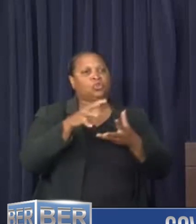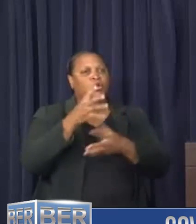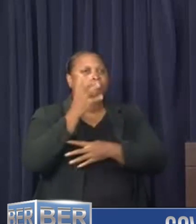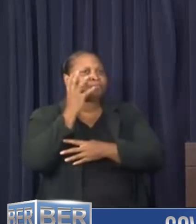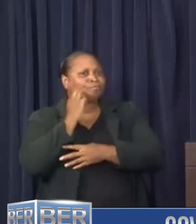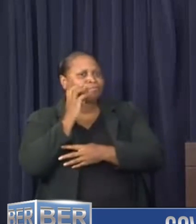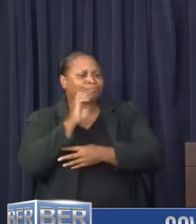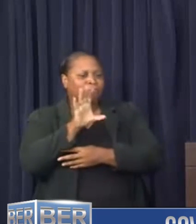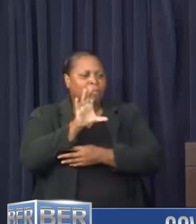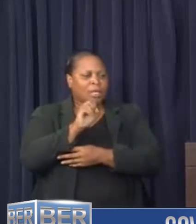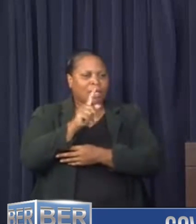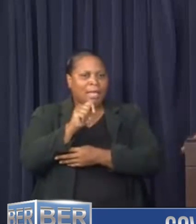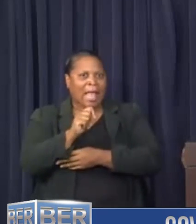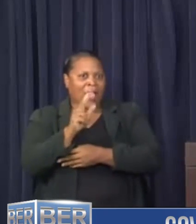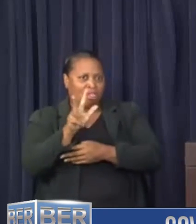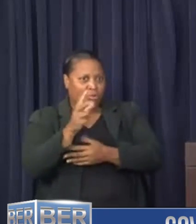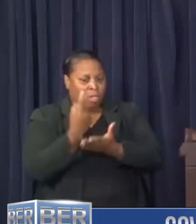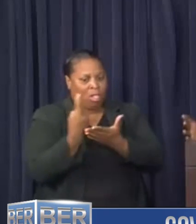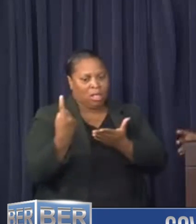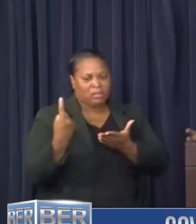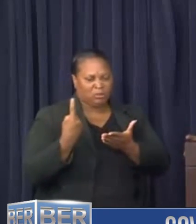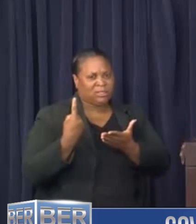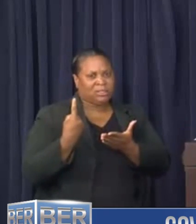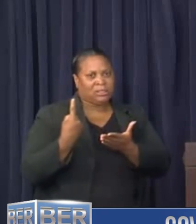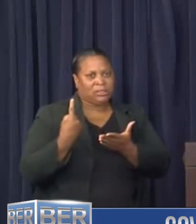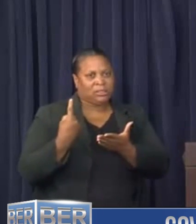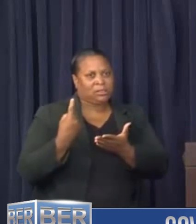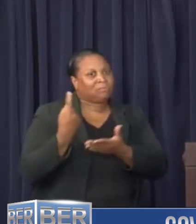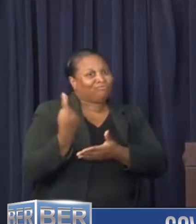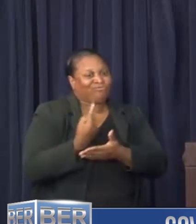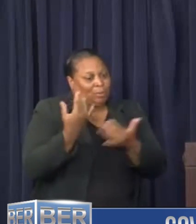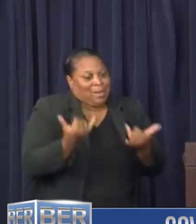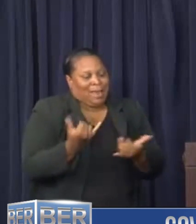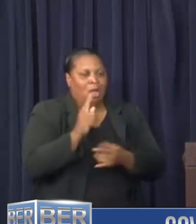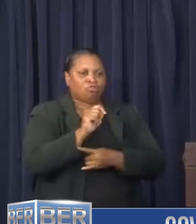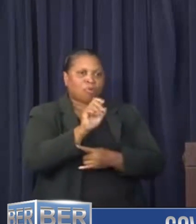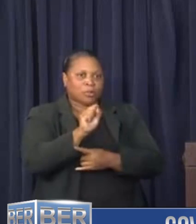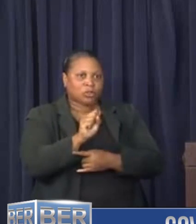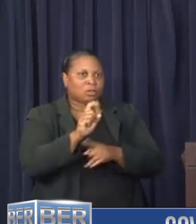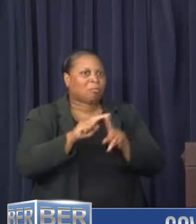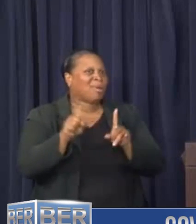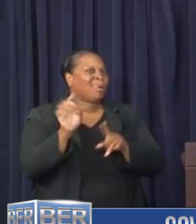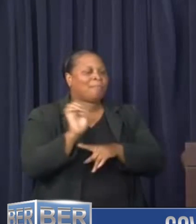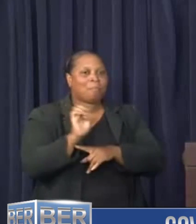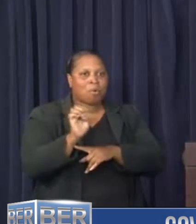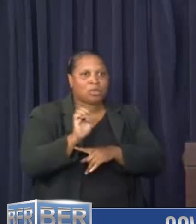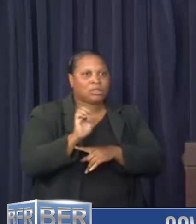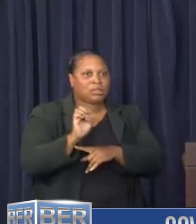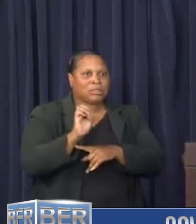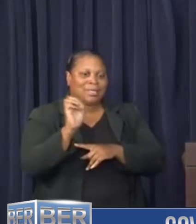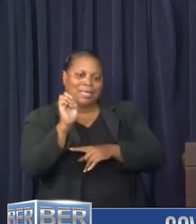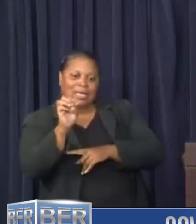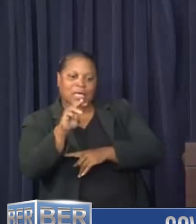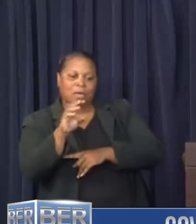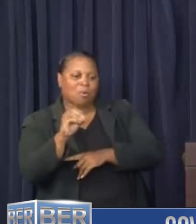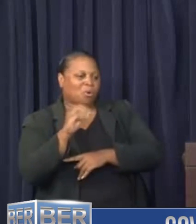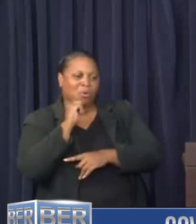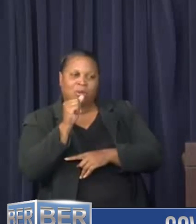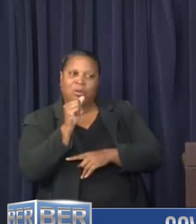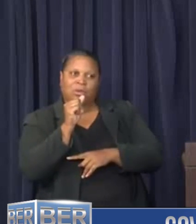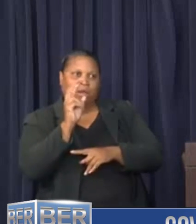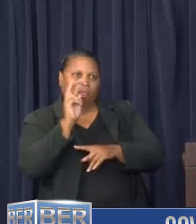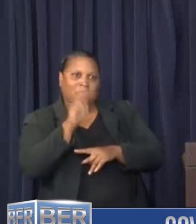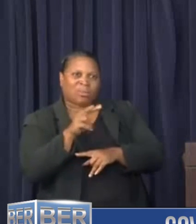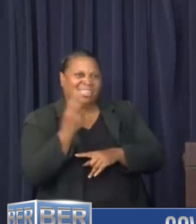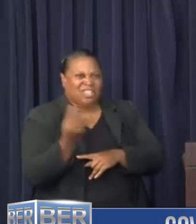category three hurricane last week, and this is just a tropical storm. The emergency measures organization are actually not looking at it like this.